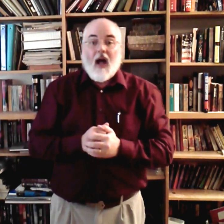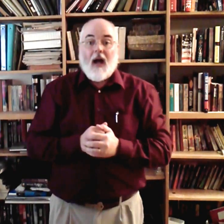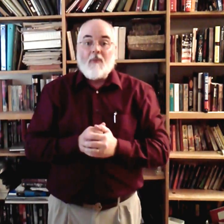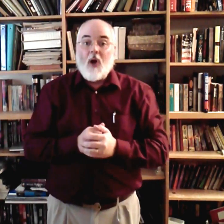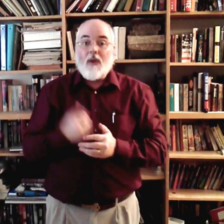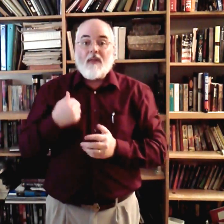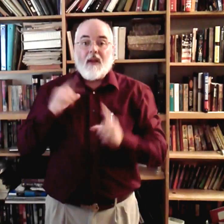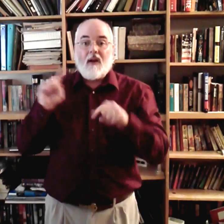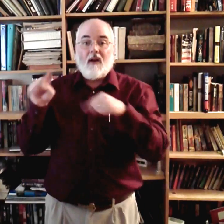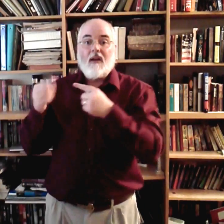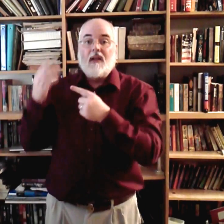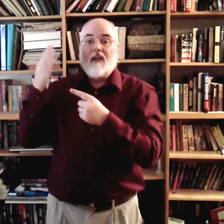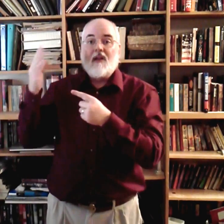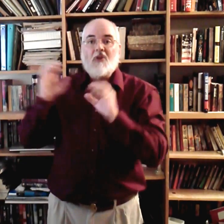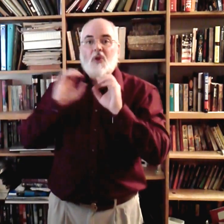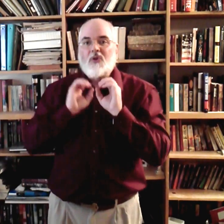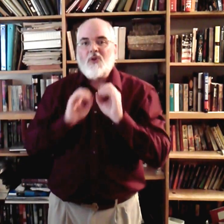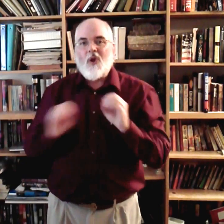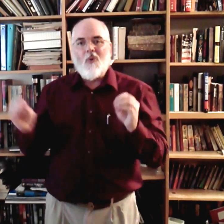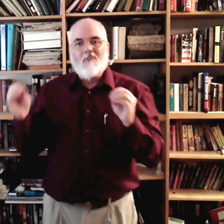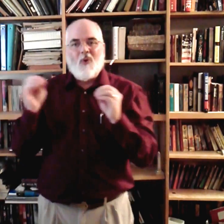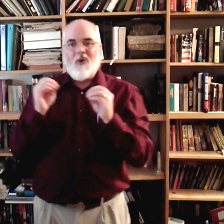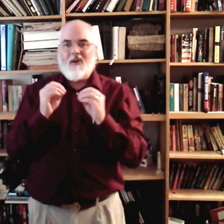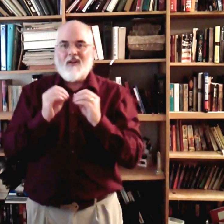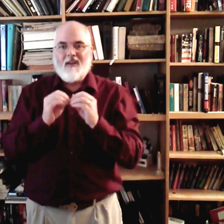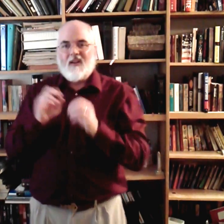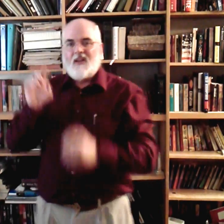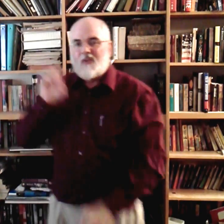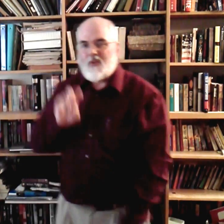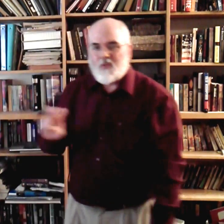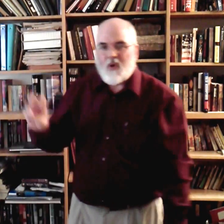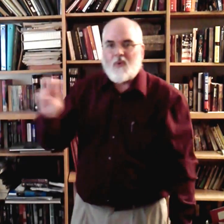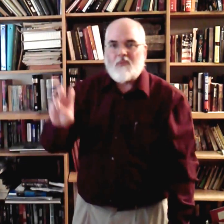I'm going there. No more. To Rome.